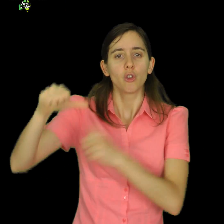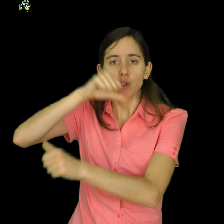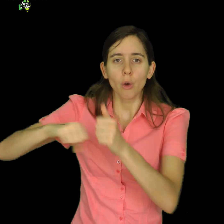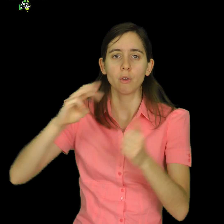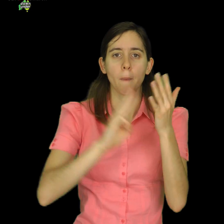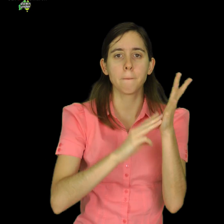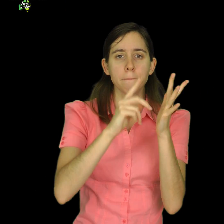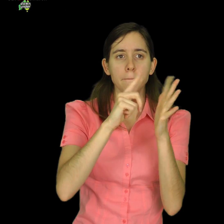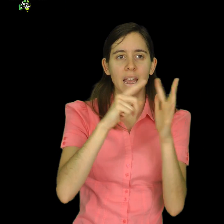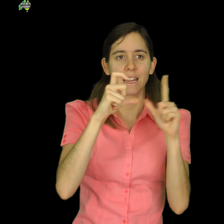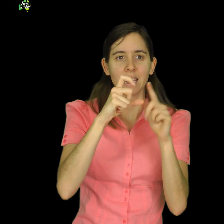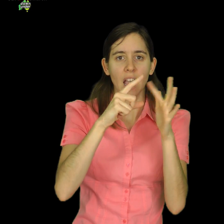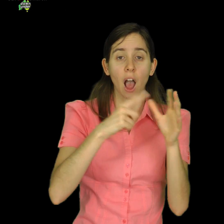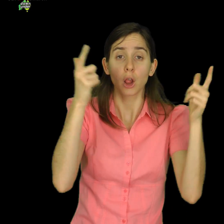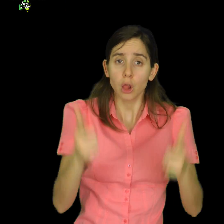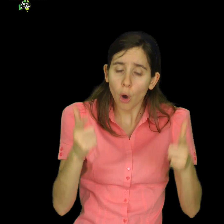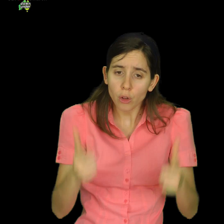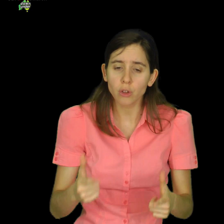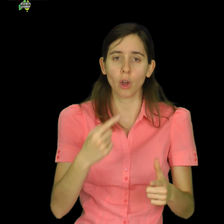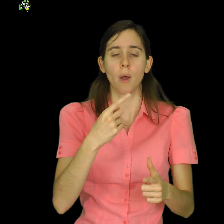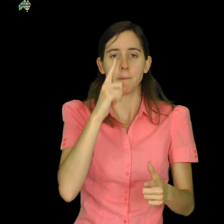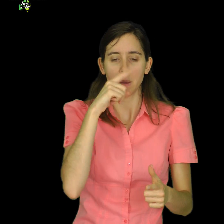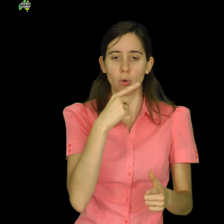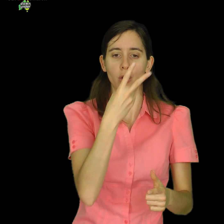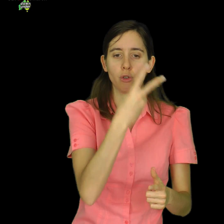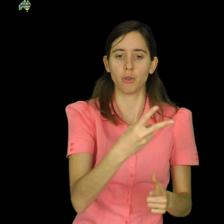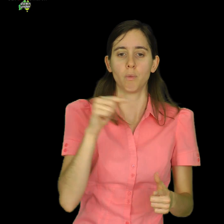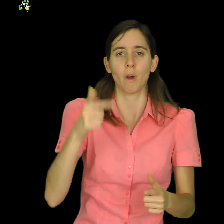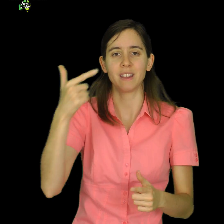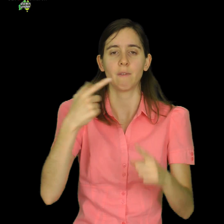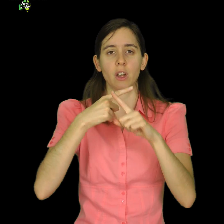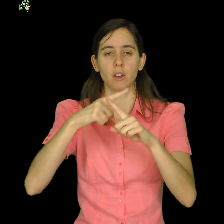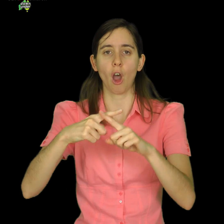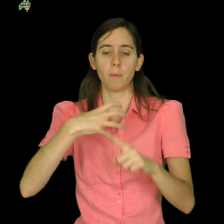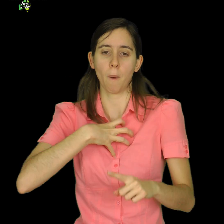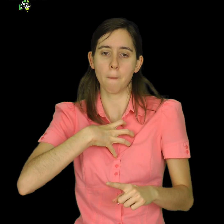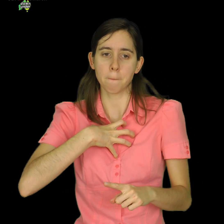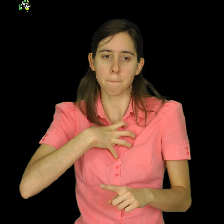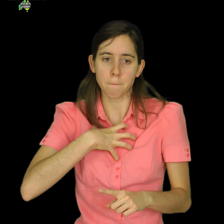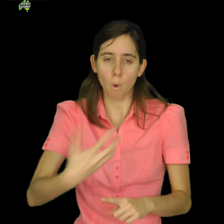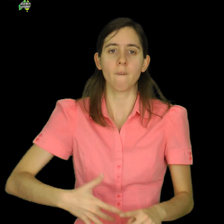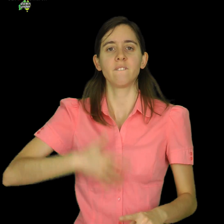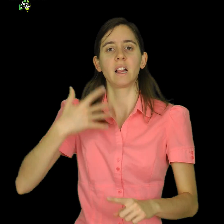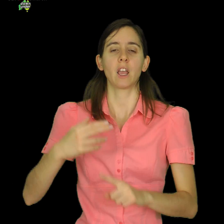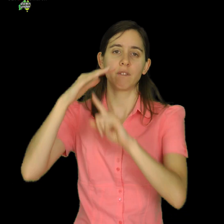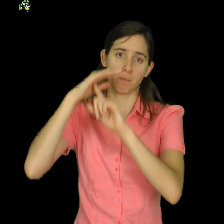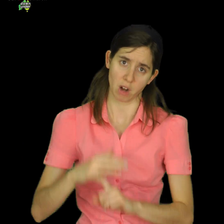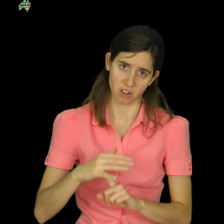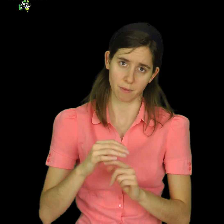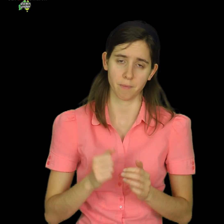more likely to be depressed than those who used less social media. You know the culture is struggling